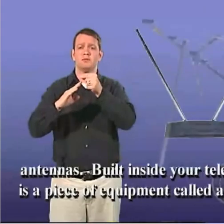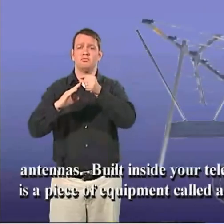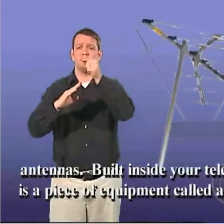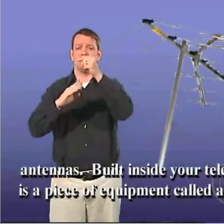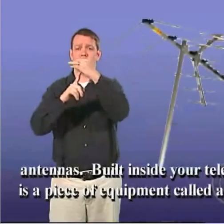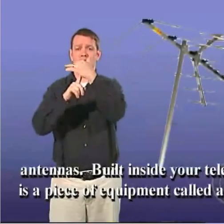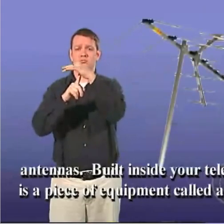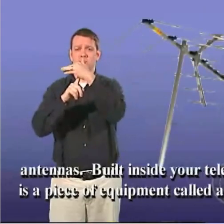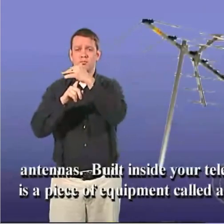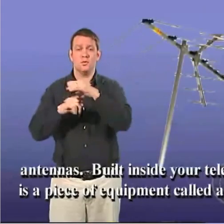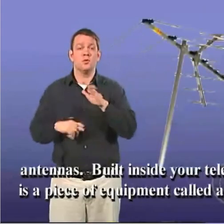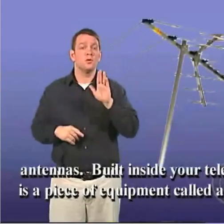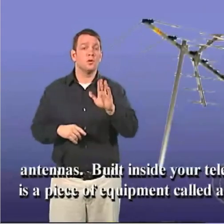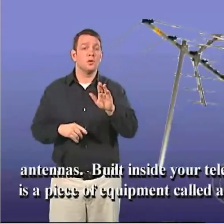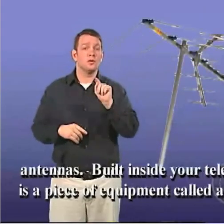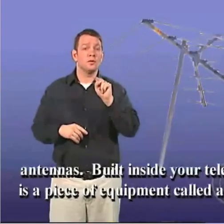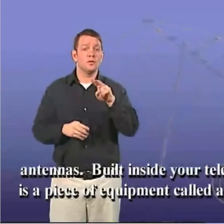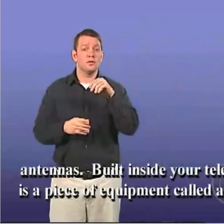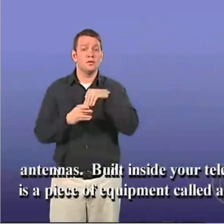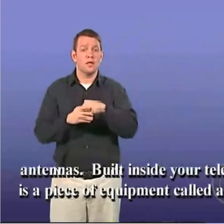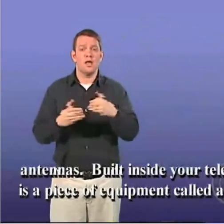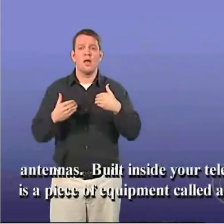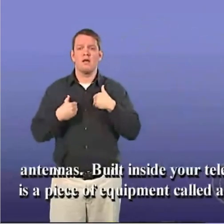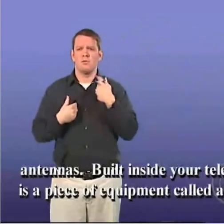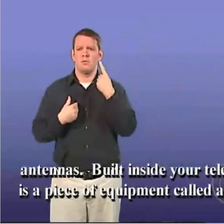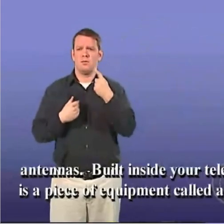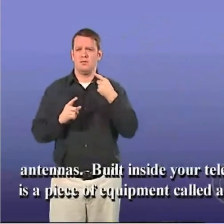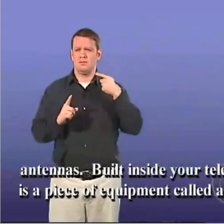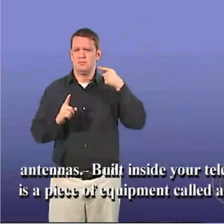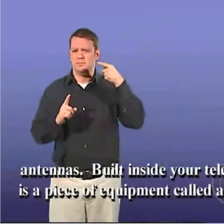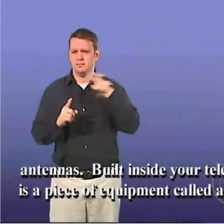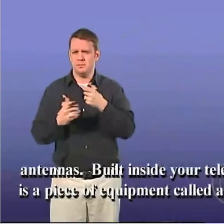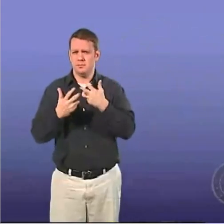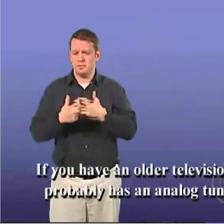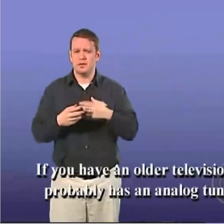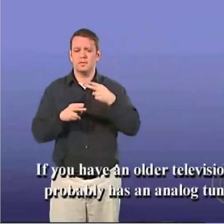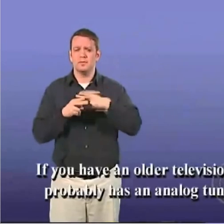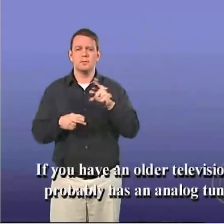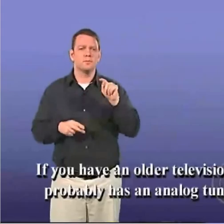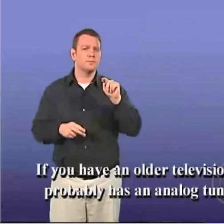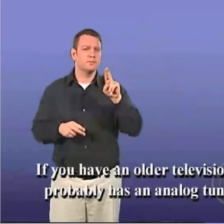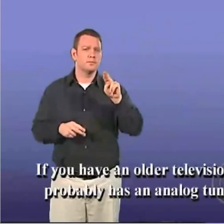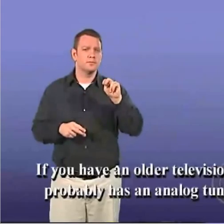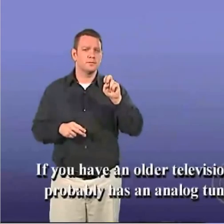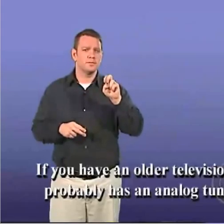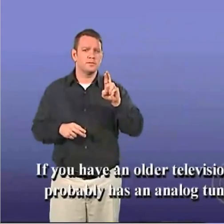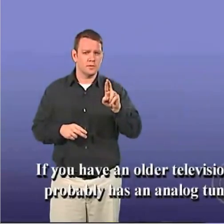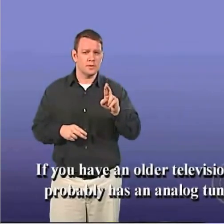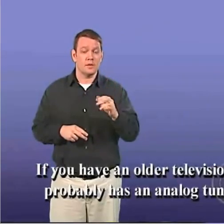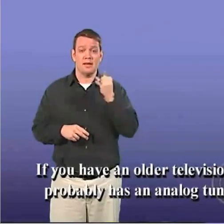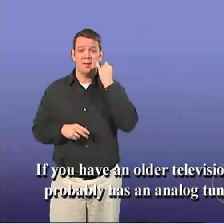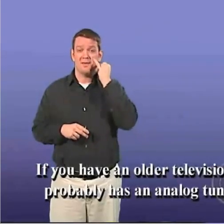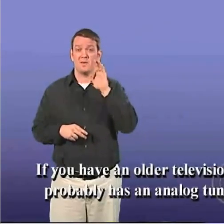Built inside your television is a piece of equipment called a tuner. If you have an older television,